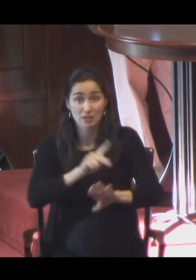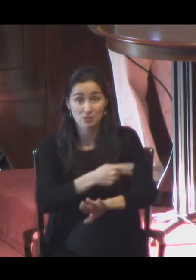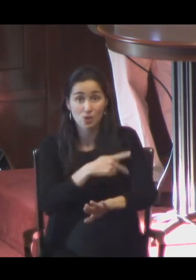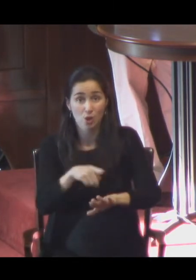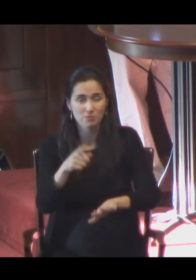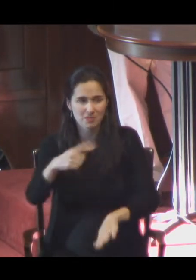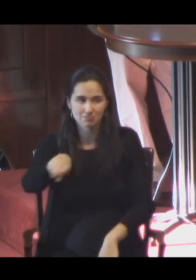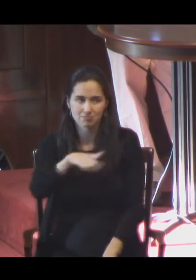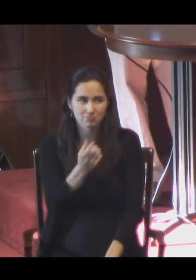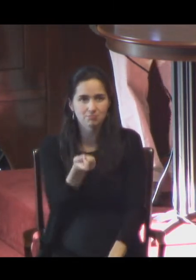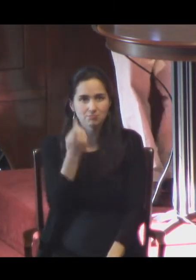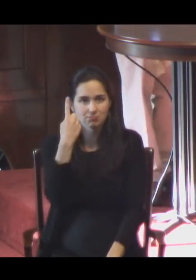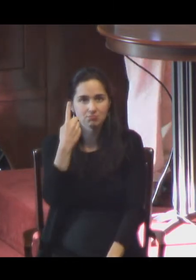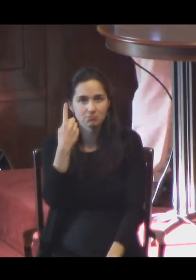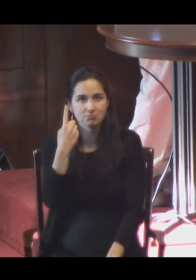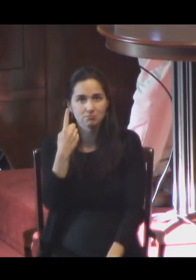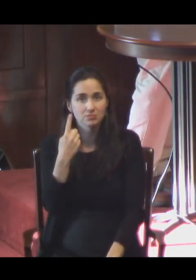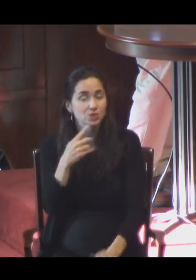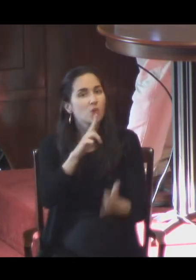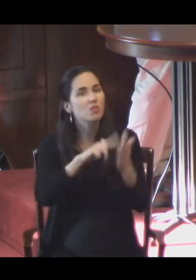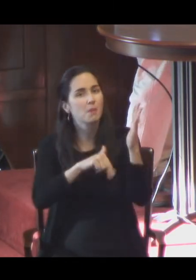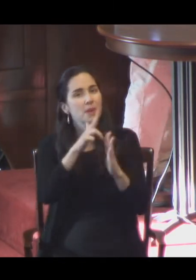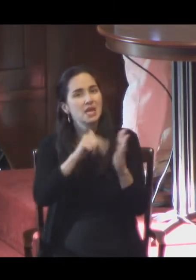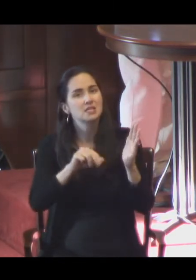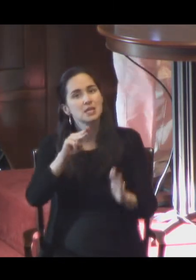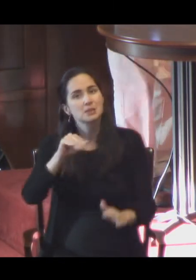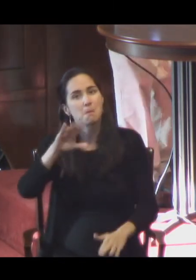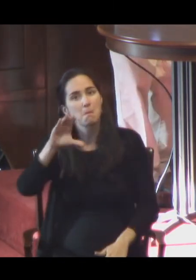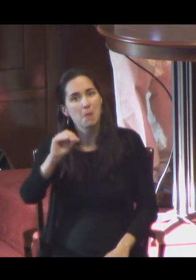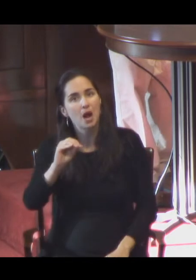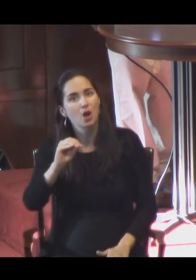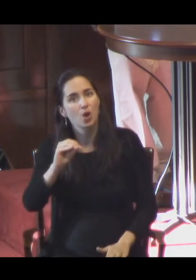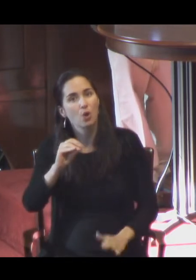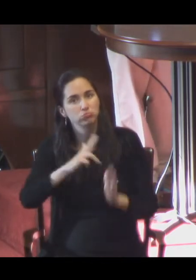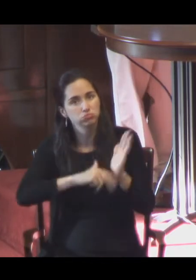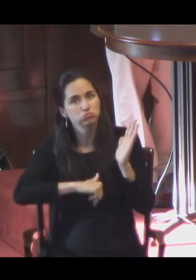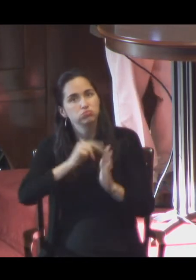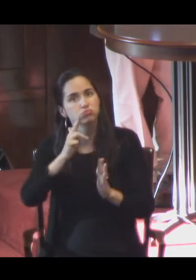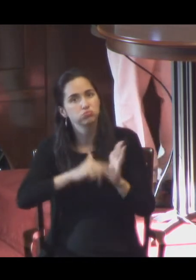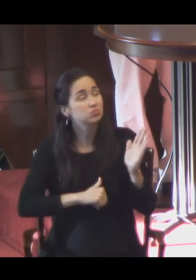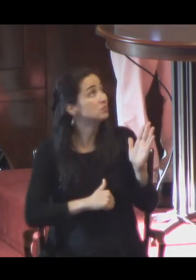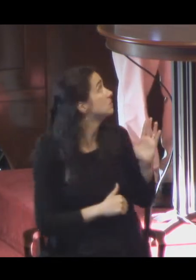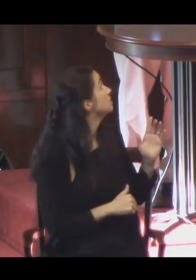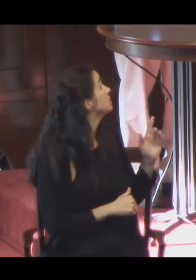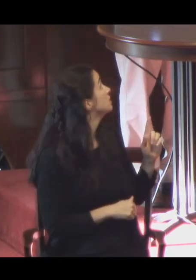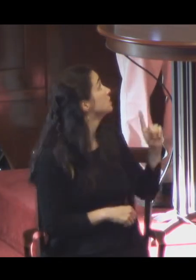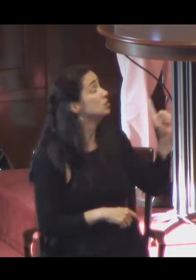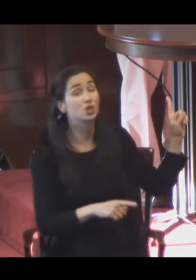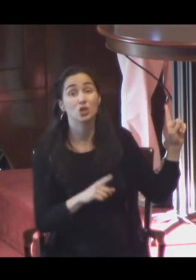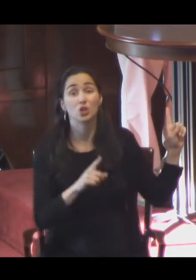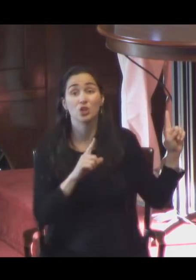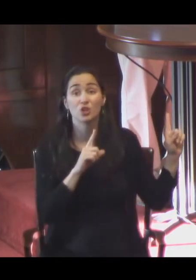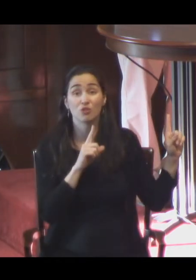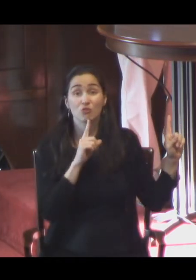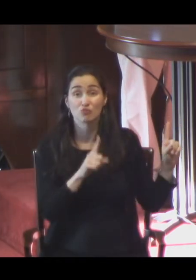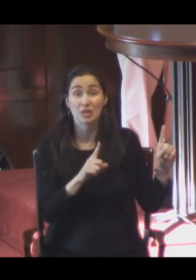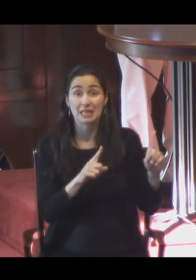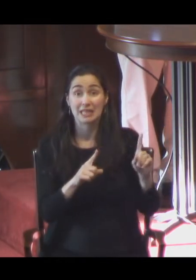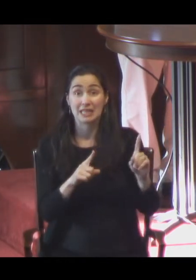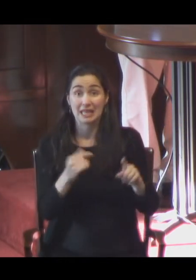paintings that Mako devised. They don't translate really well on a screen, but they're vibrant in their darkness. He